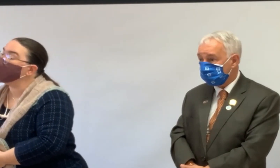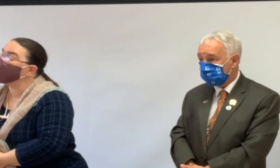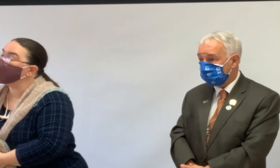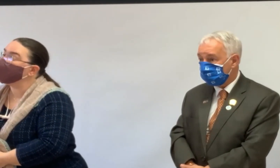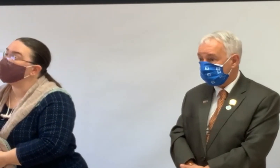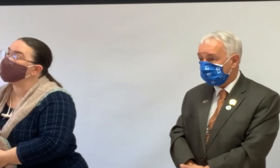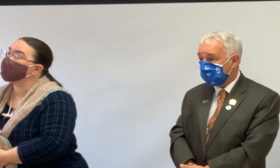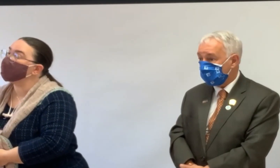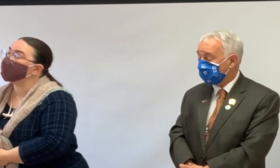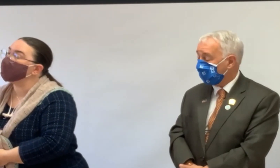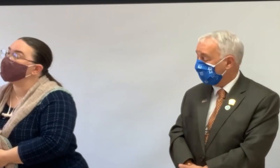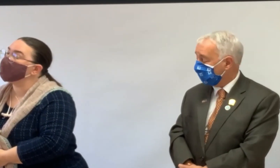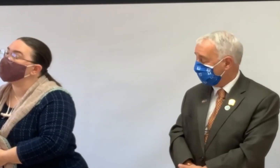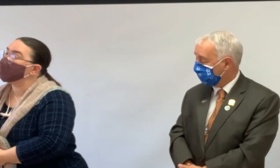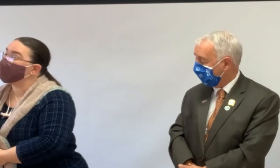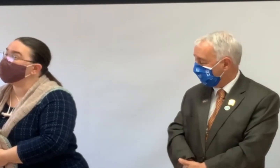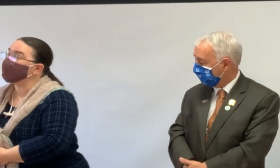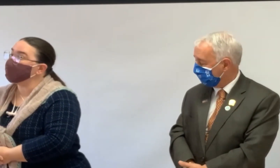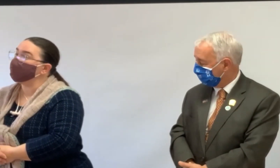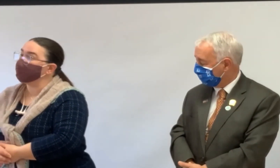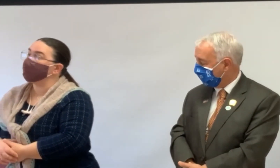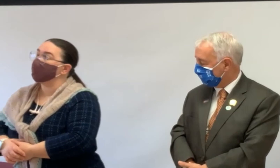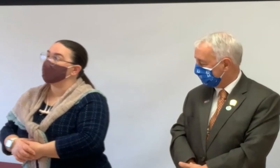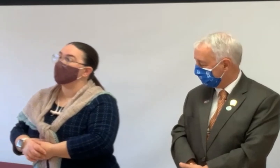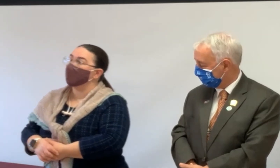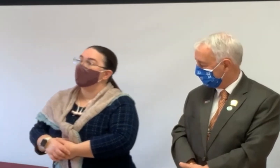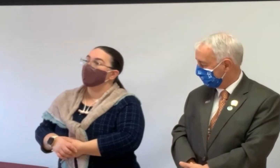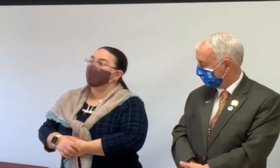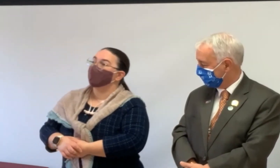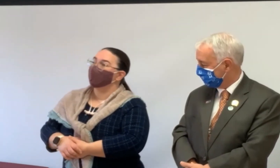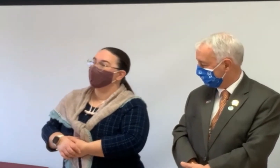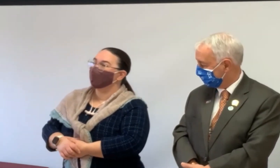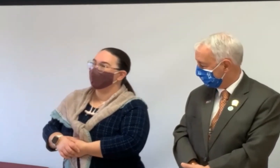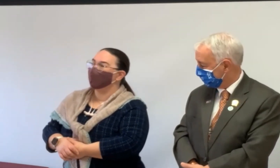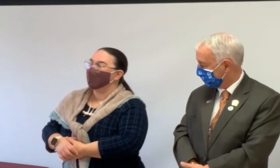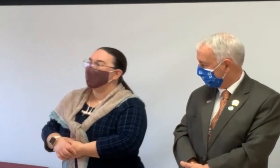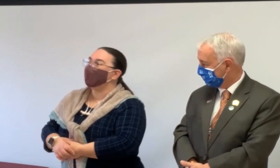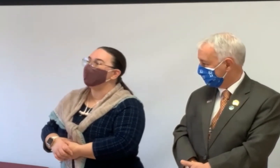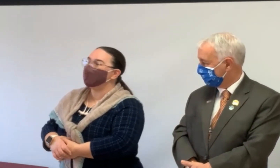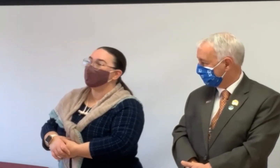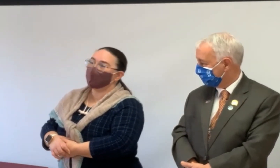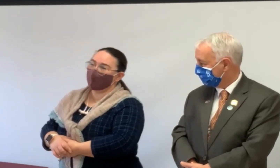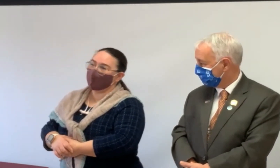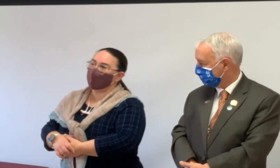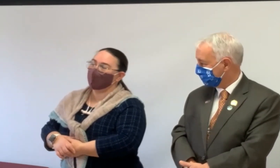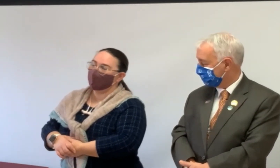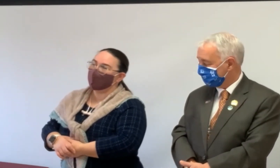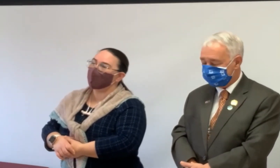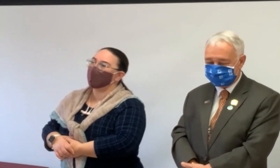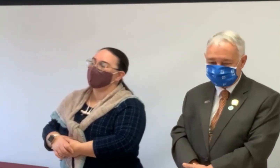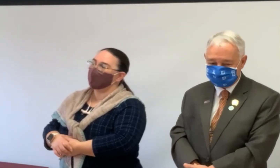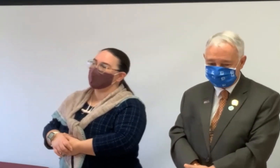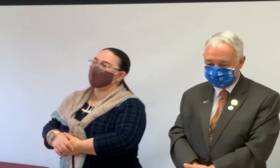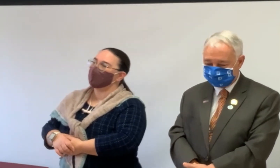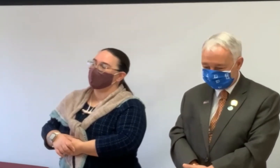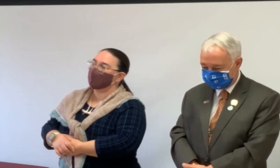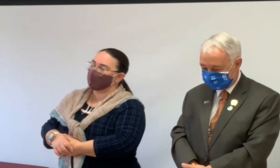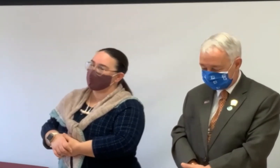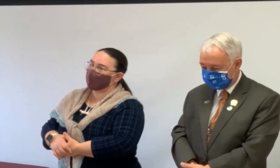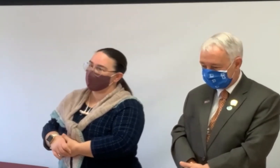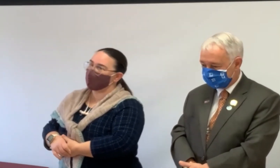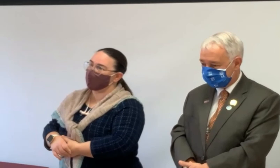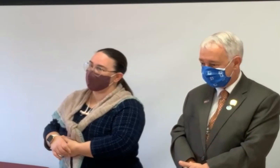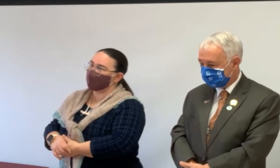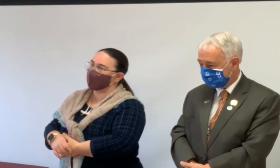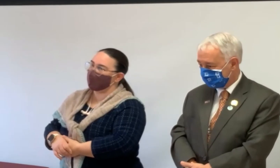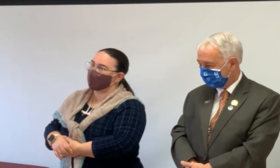I'm sorry? Your percentage. What's our commission rate? Commission? To sell. Your percentage, yes. It is negotiable, but most of the time